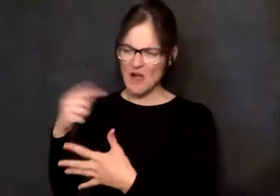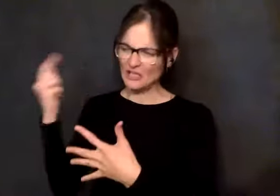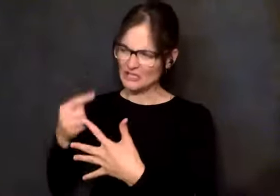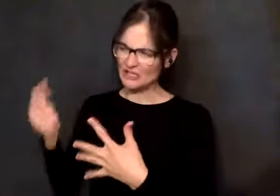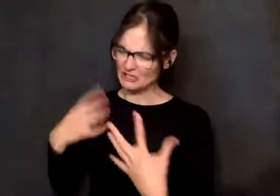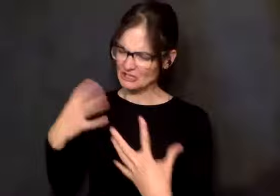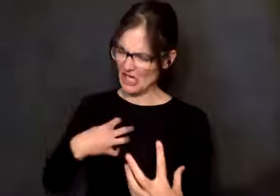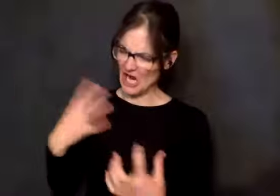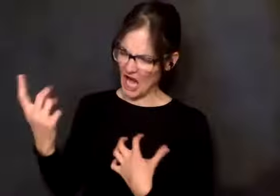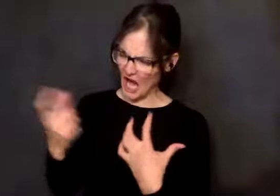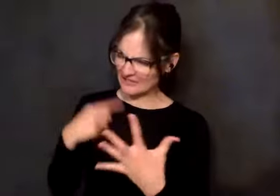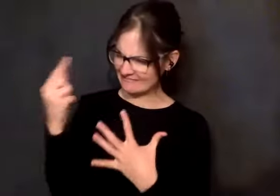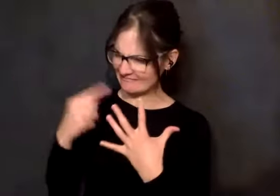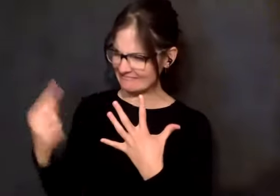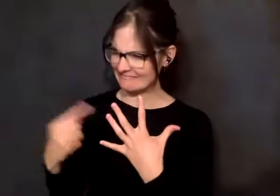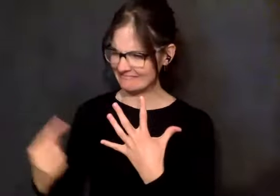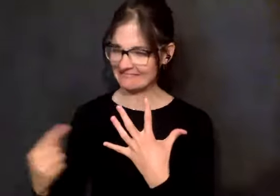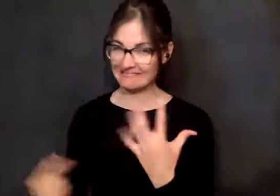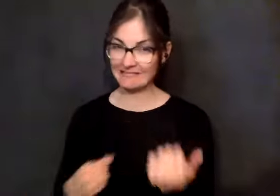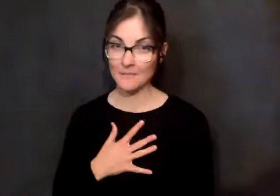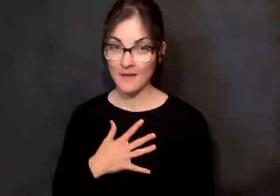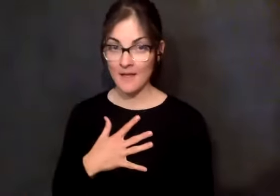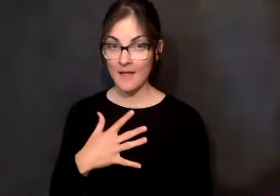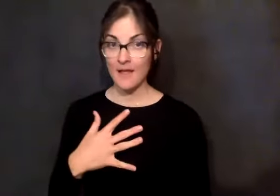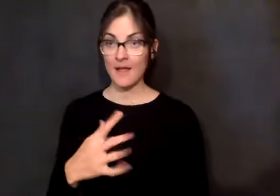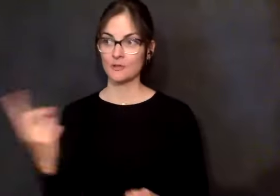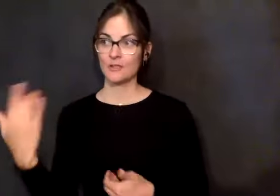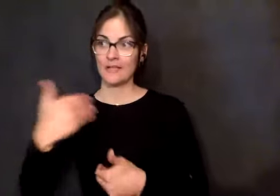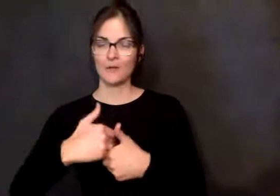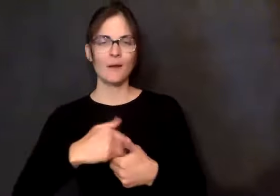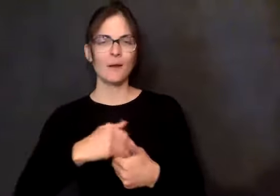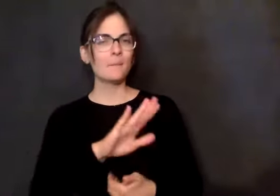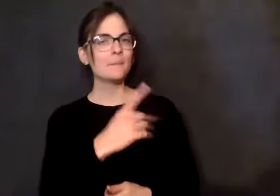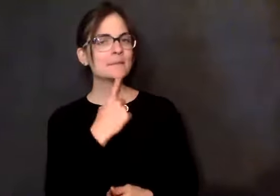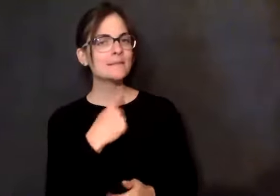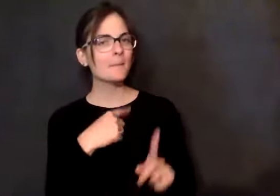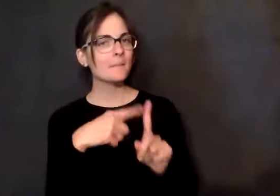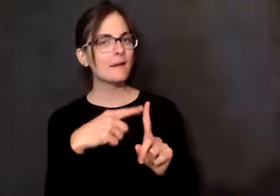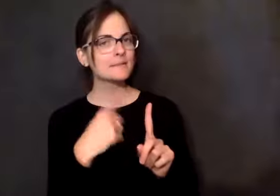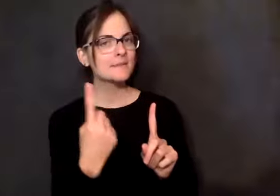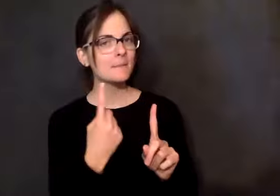tell me something good. And I had absolutely nothing good to say.